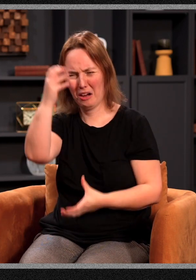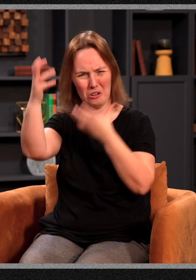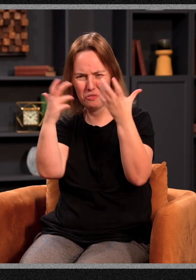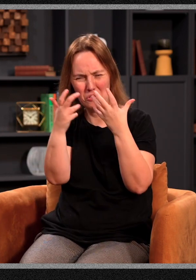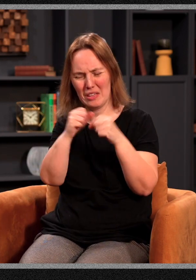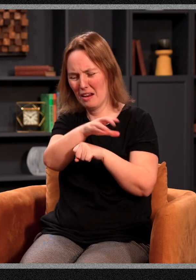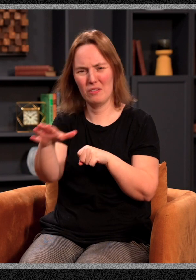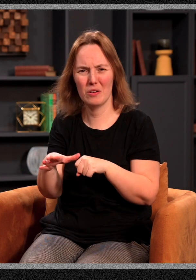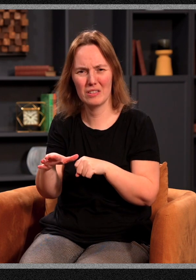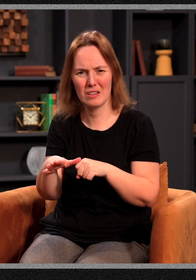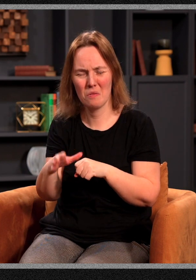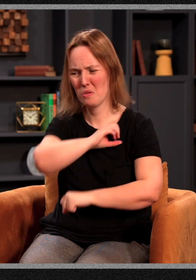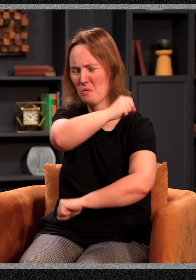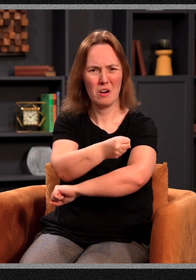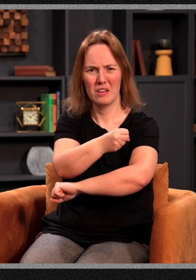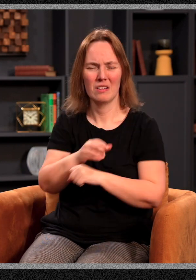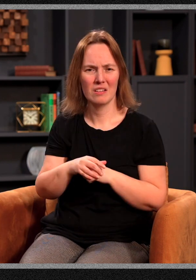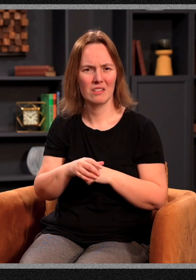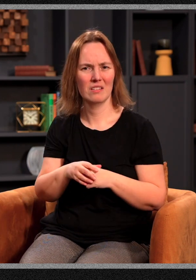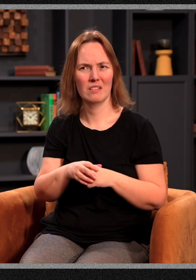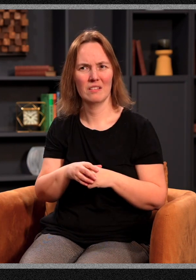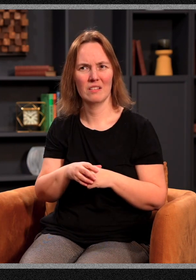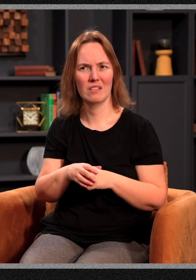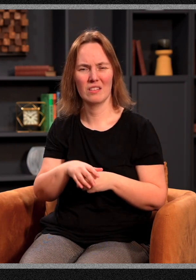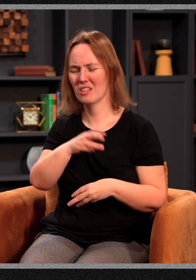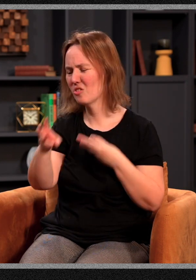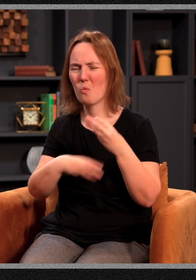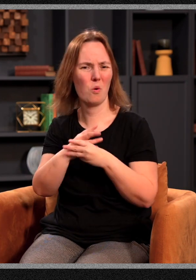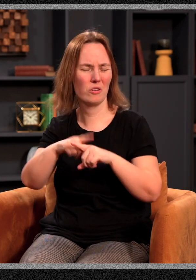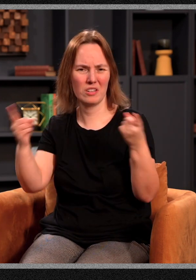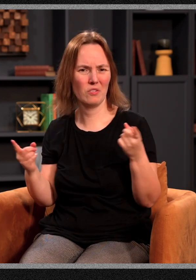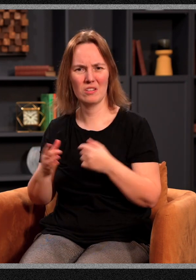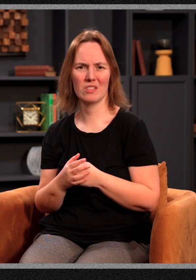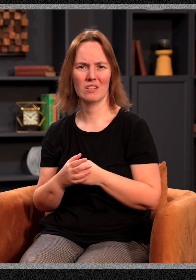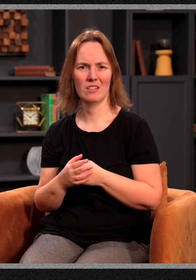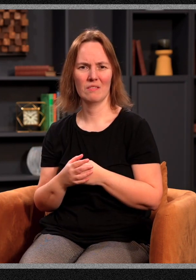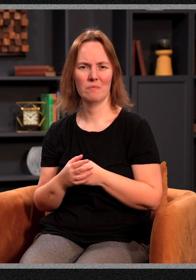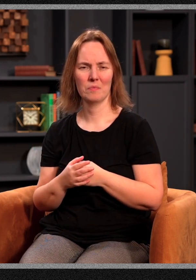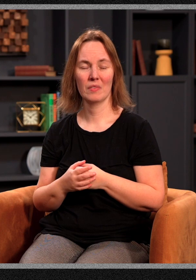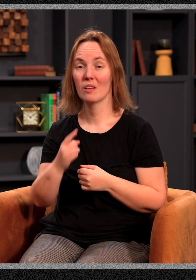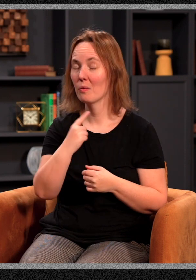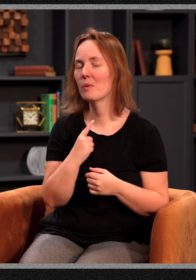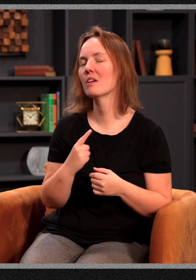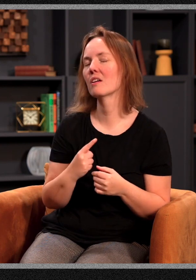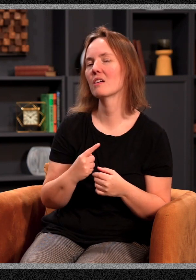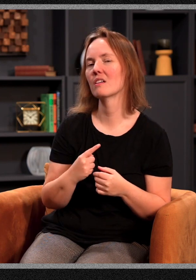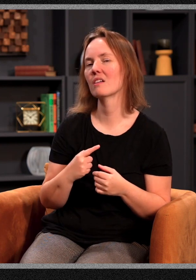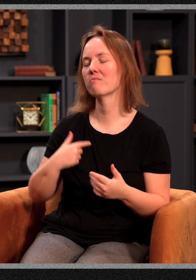ever confuse influence with authority. There's a world of difference. You see, we can be slick. We can be